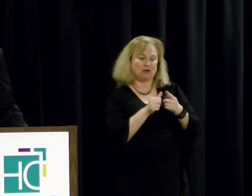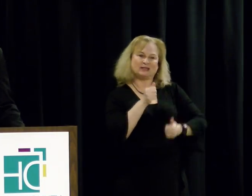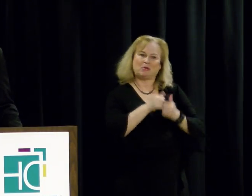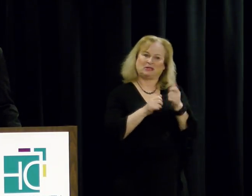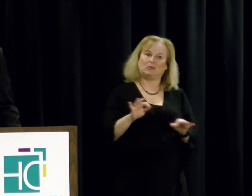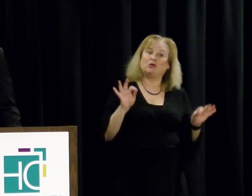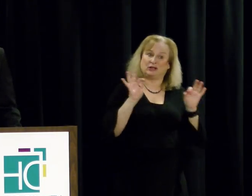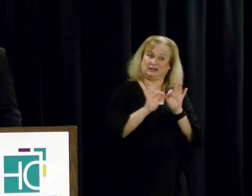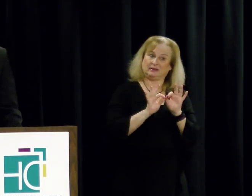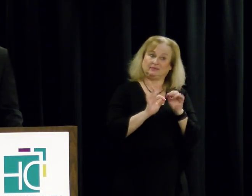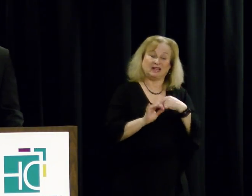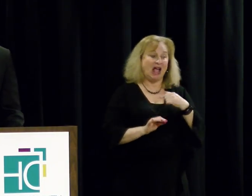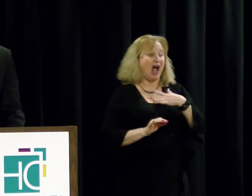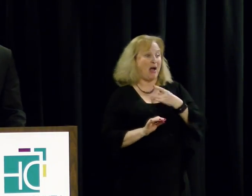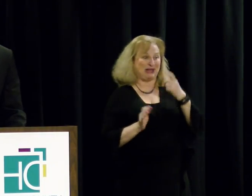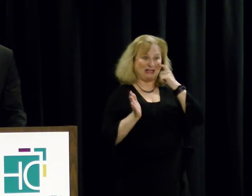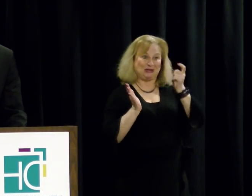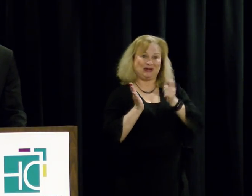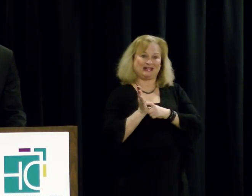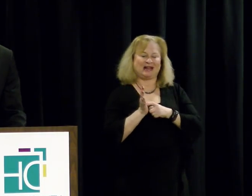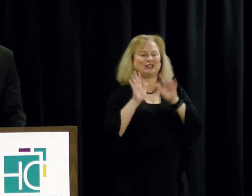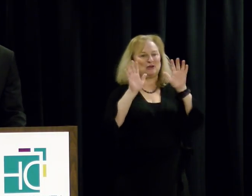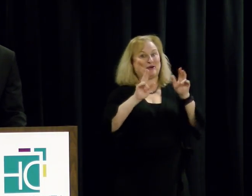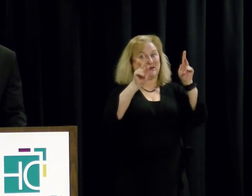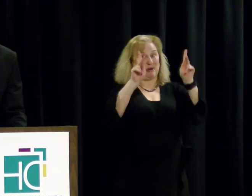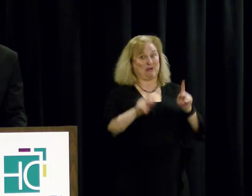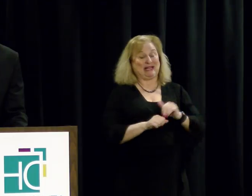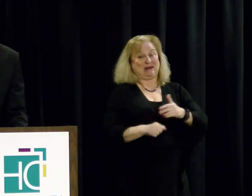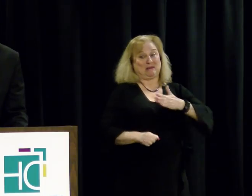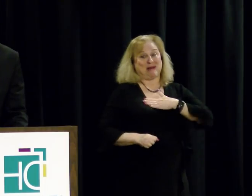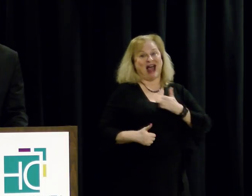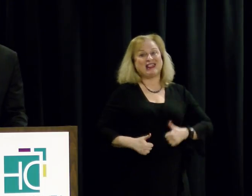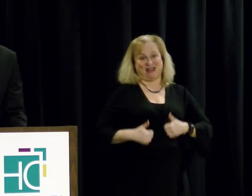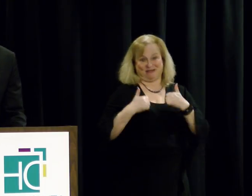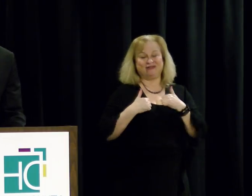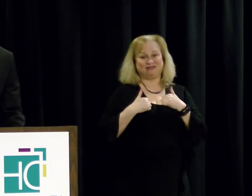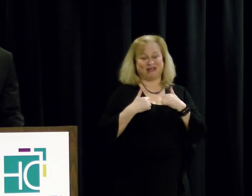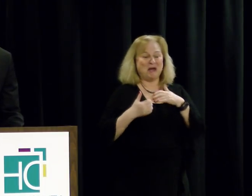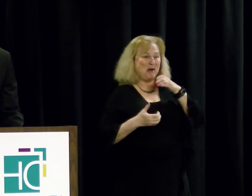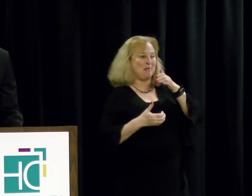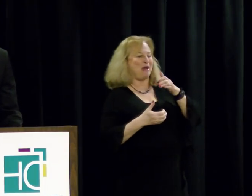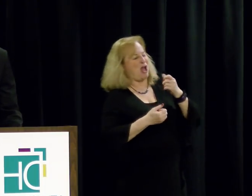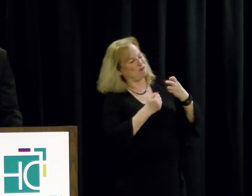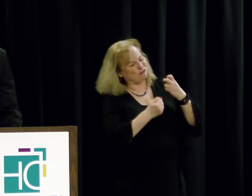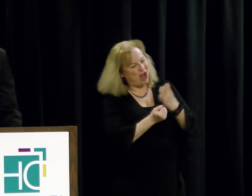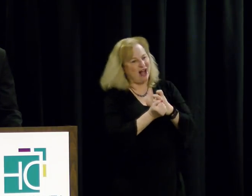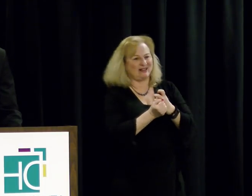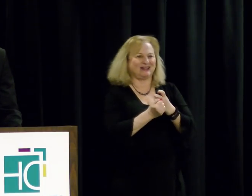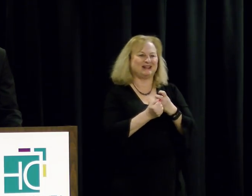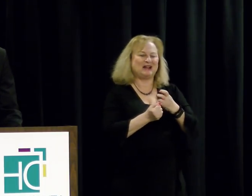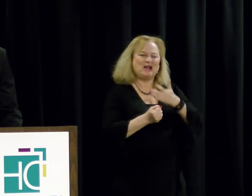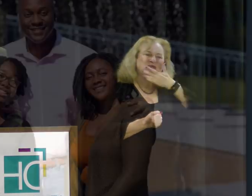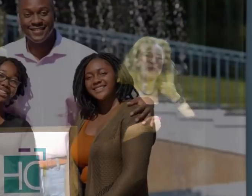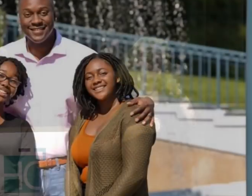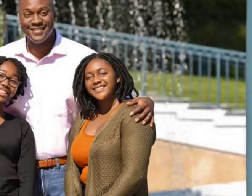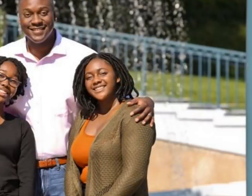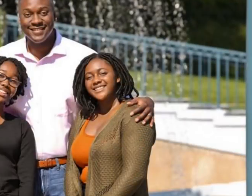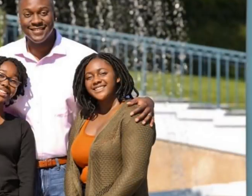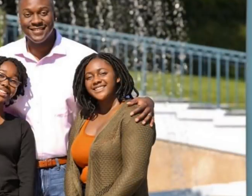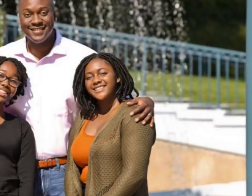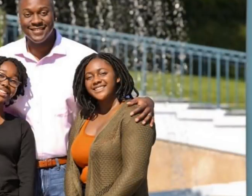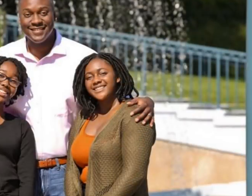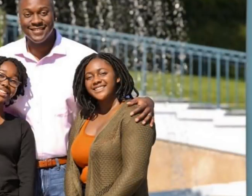foremost, I'd like to acknowledge an incredible person in my life, my rock, the best wife